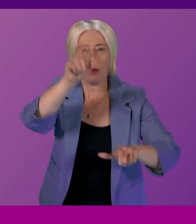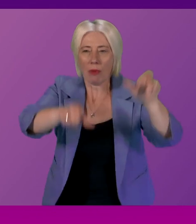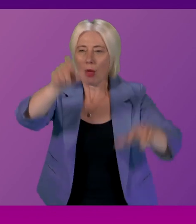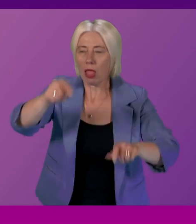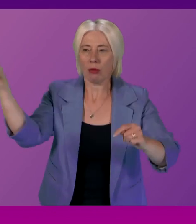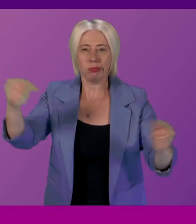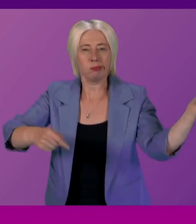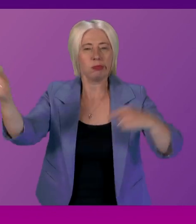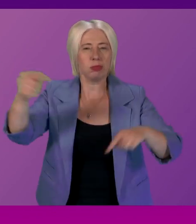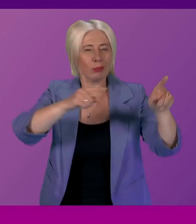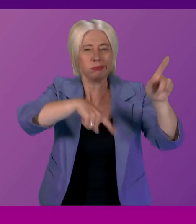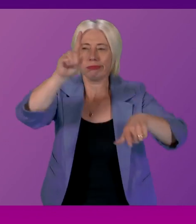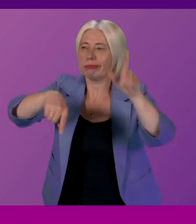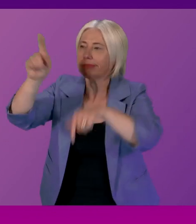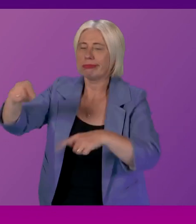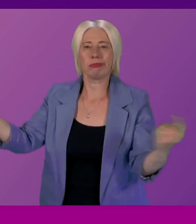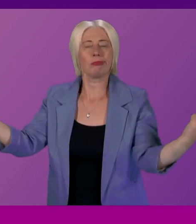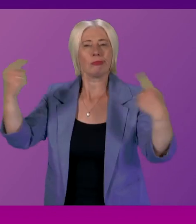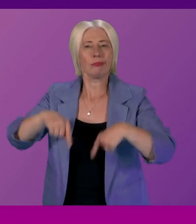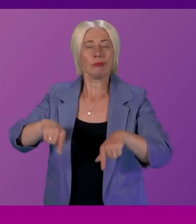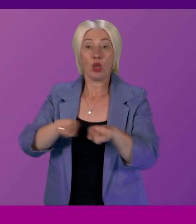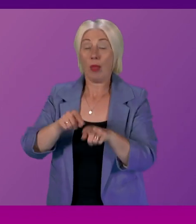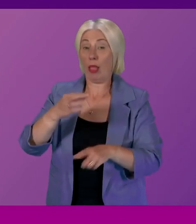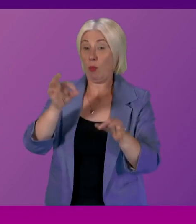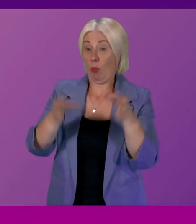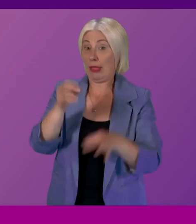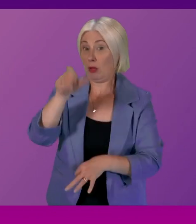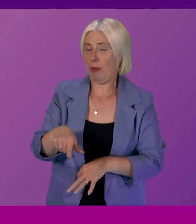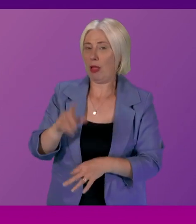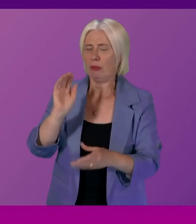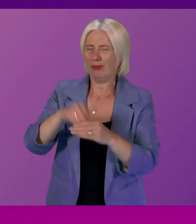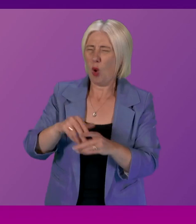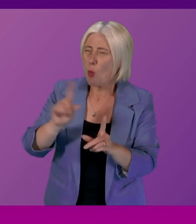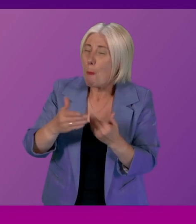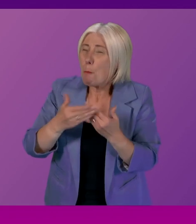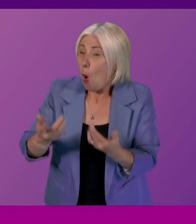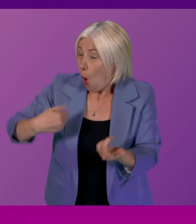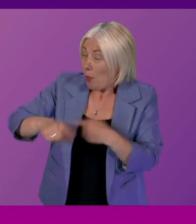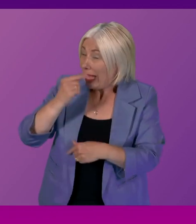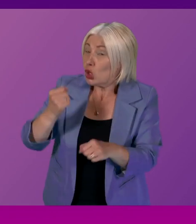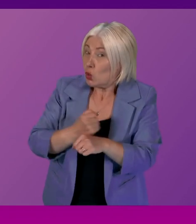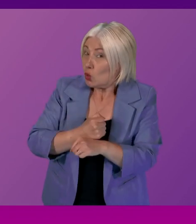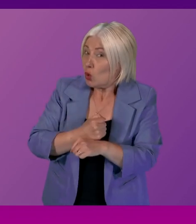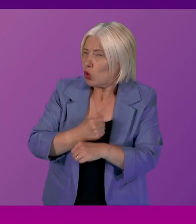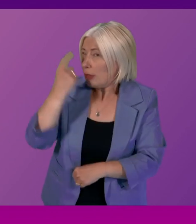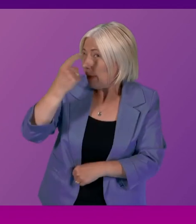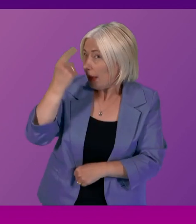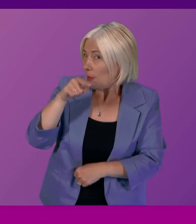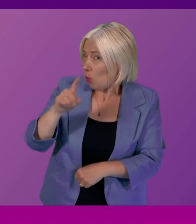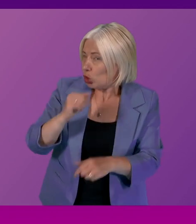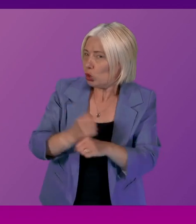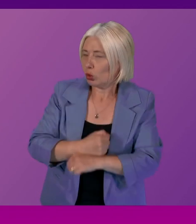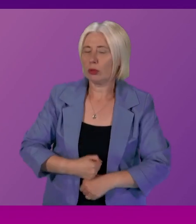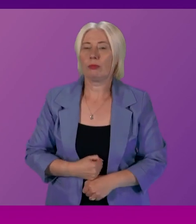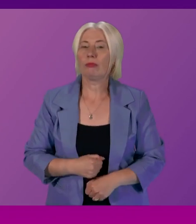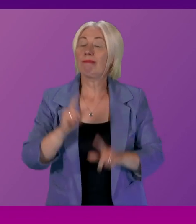political representatives to see what more we could possibly do so there is detailed consideration being given in that regard thank you